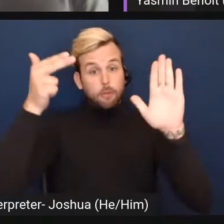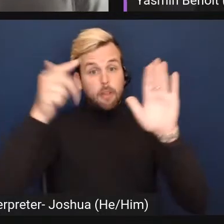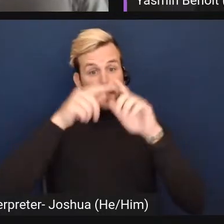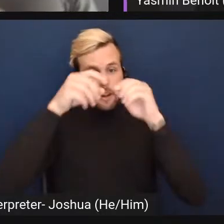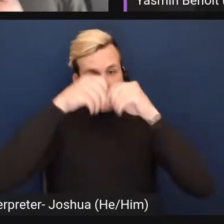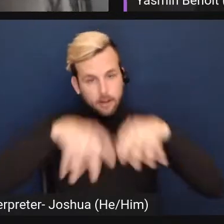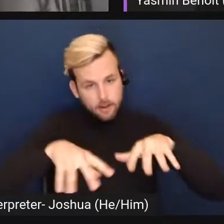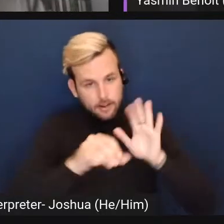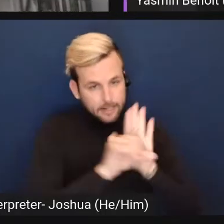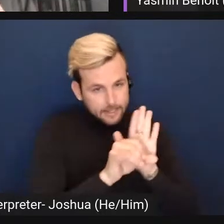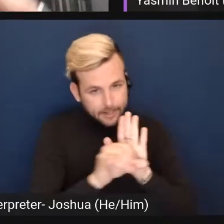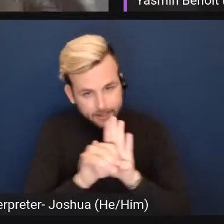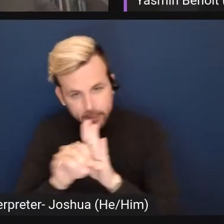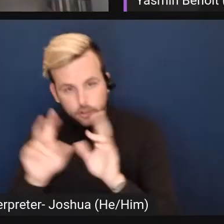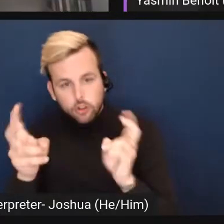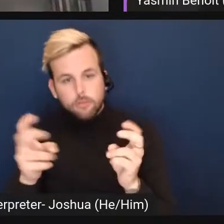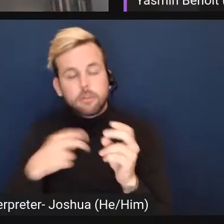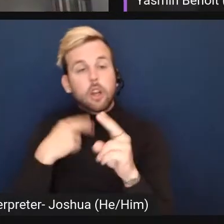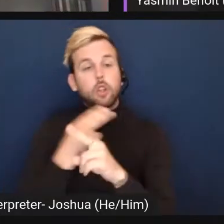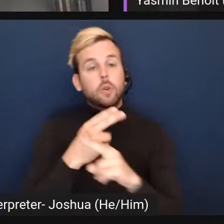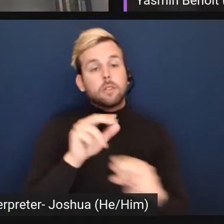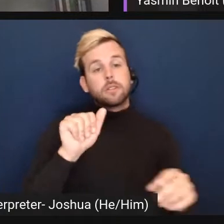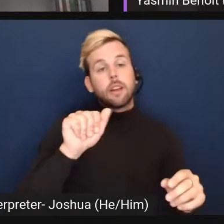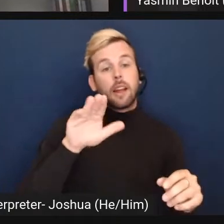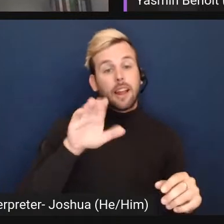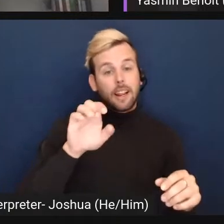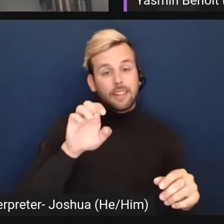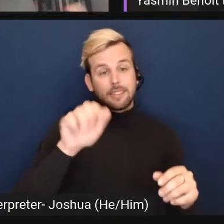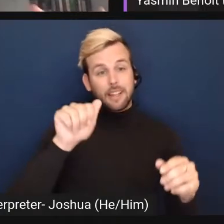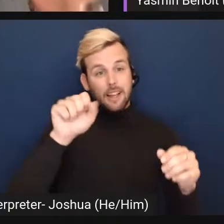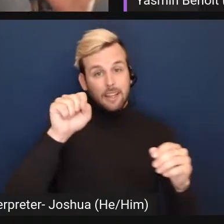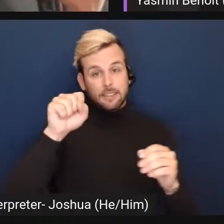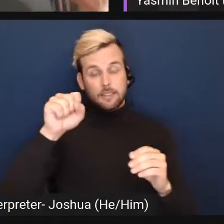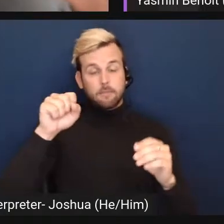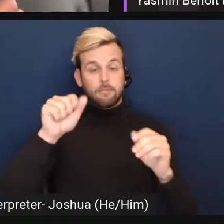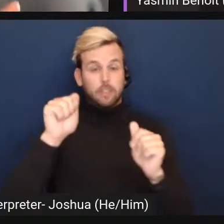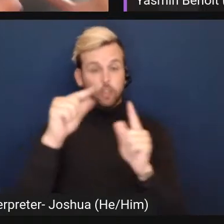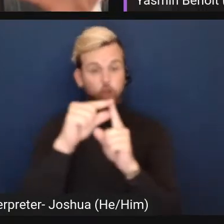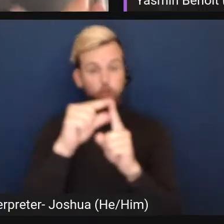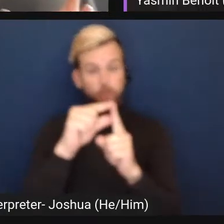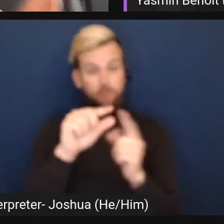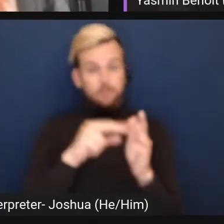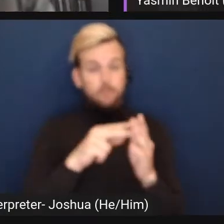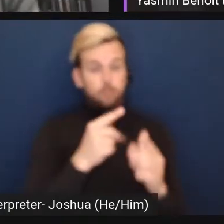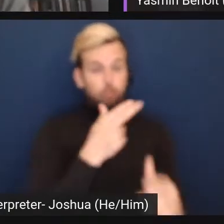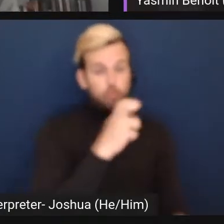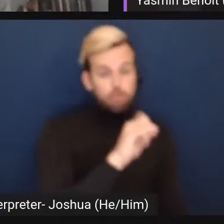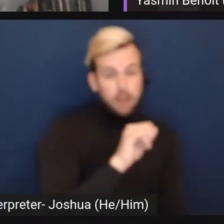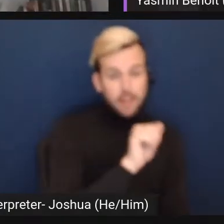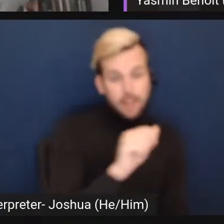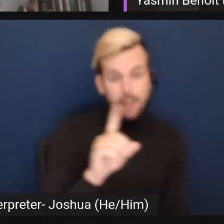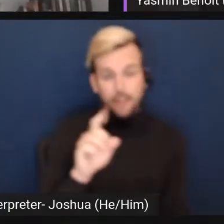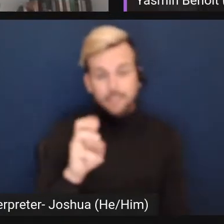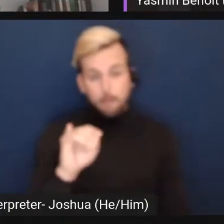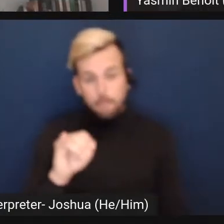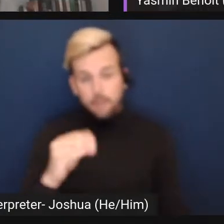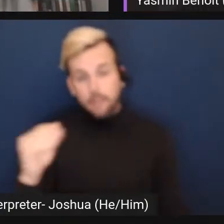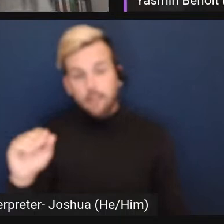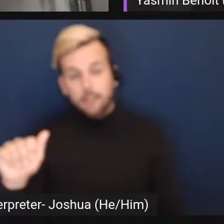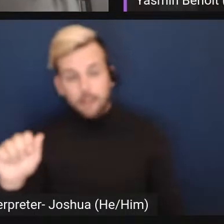identity terms. I tend to use ace as an umbrella term to refer to gray-A, demisexual, and asexual people.